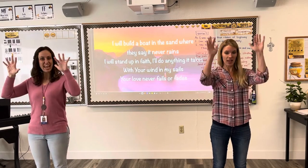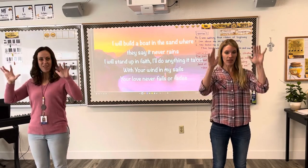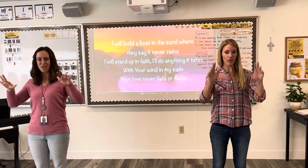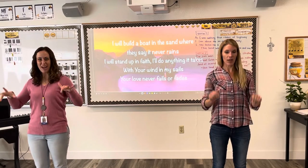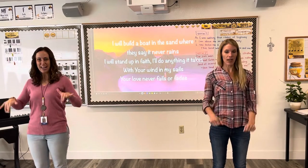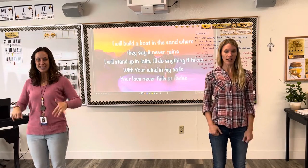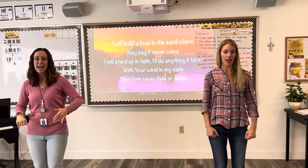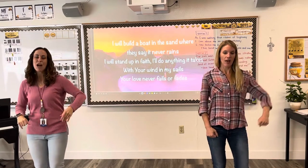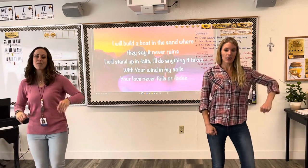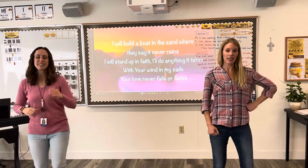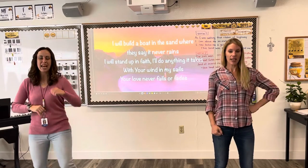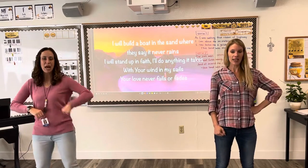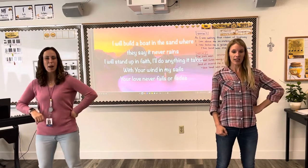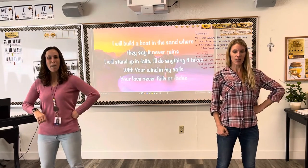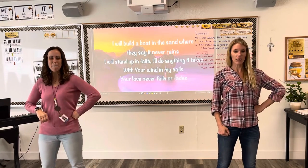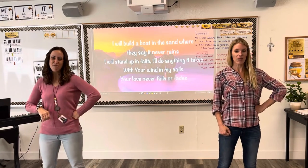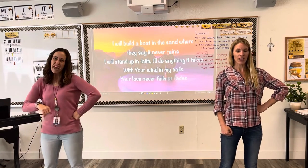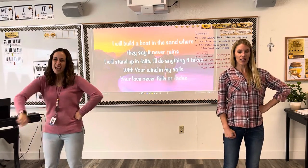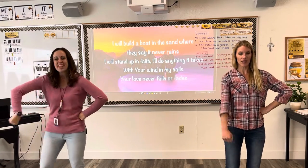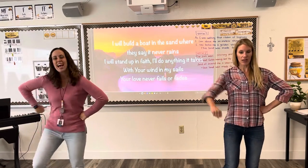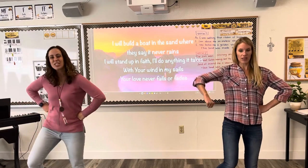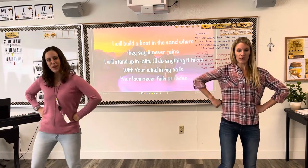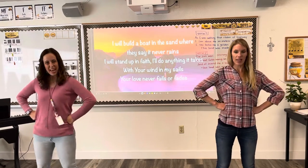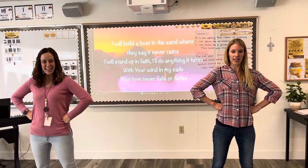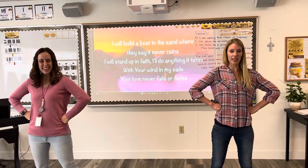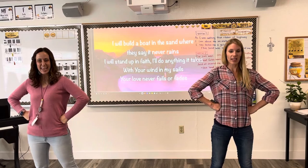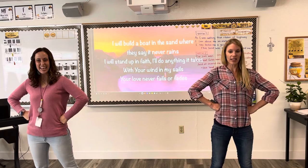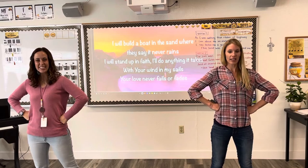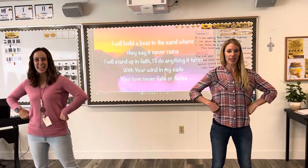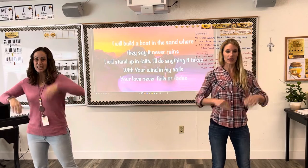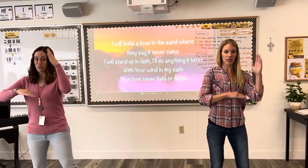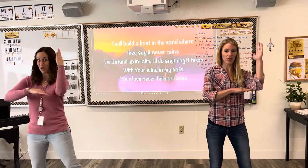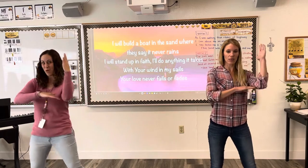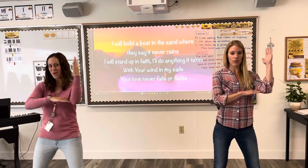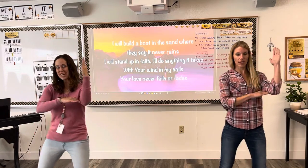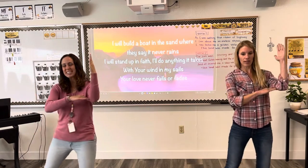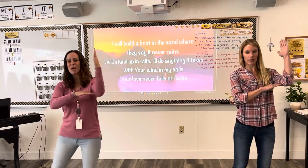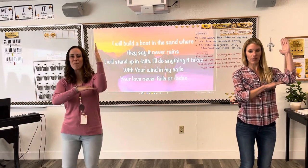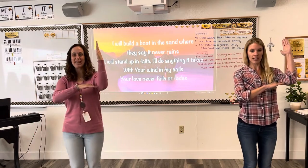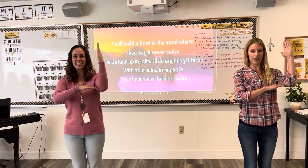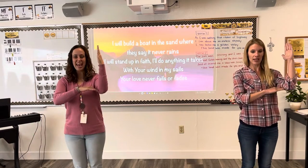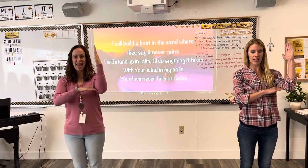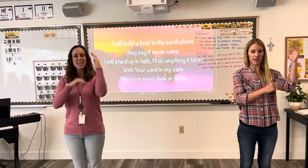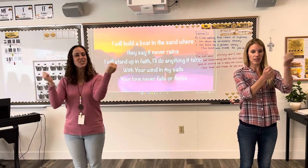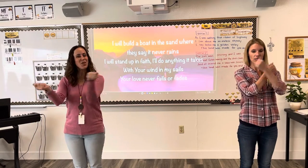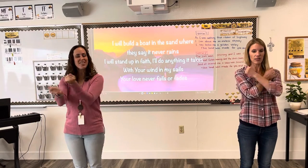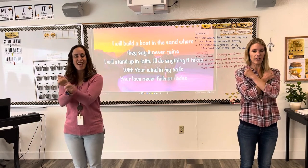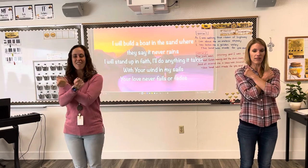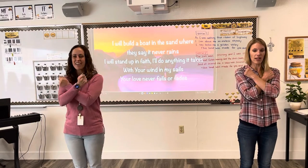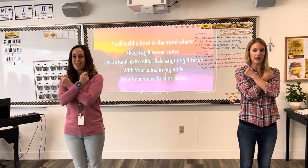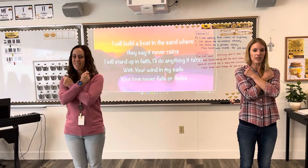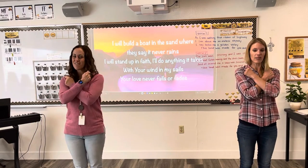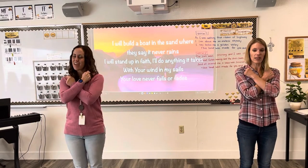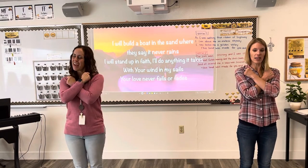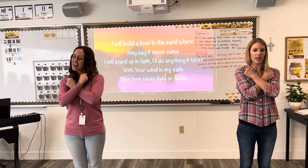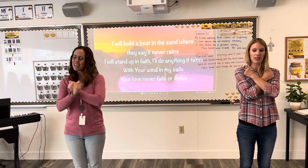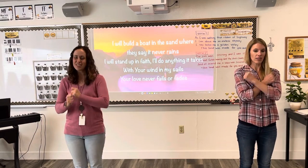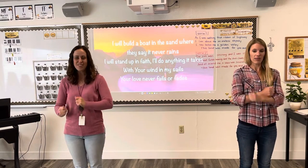never rains I will stand up and fade I'll do anything you do to do it in my sales You never fails or